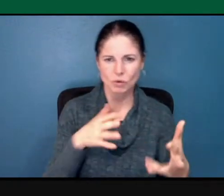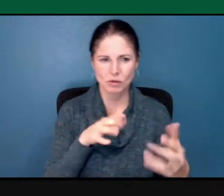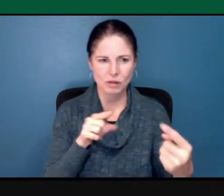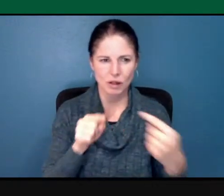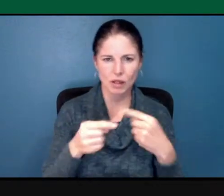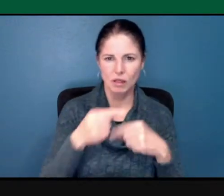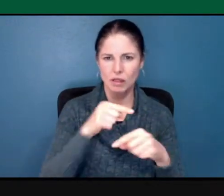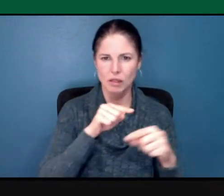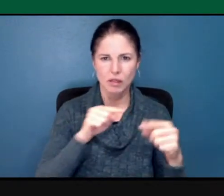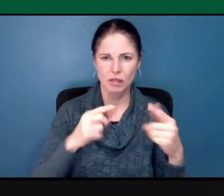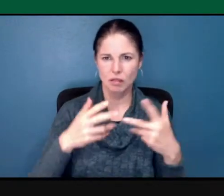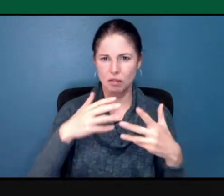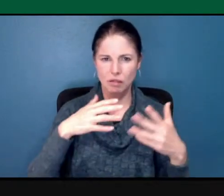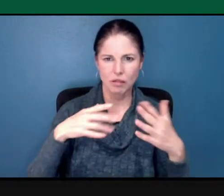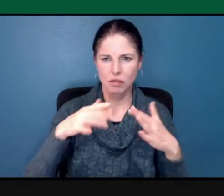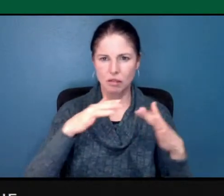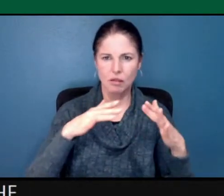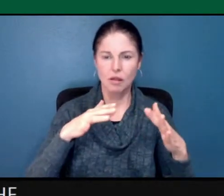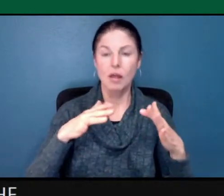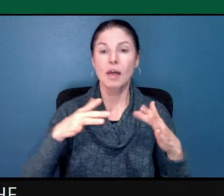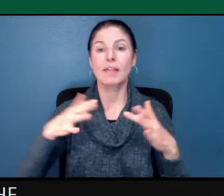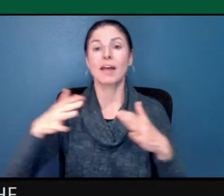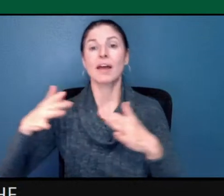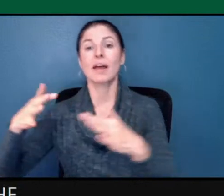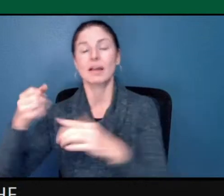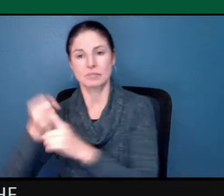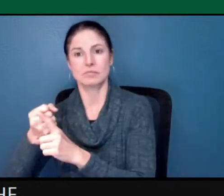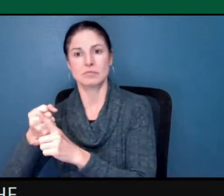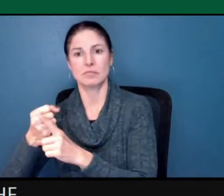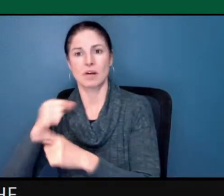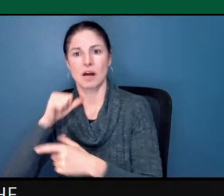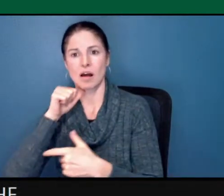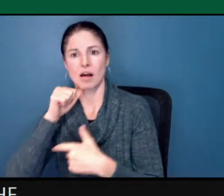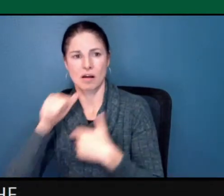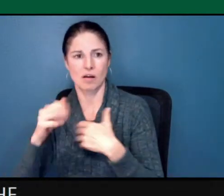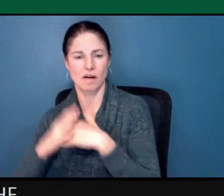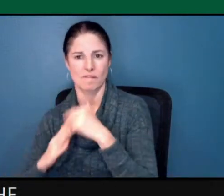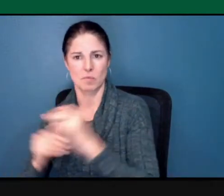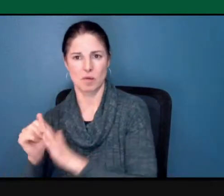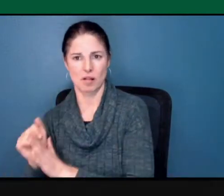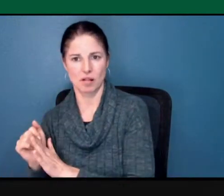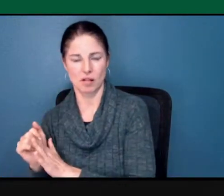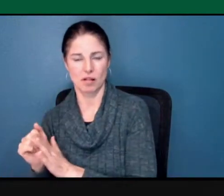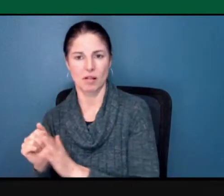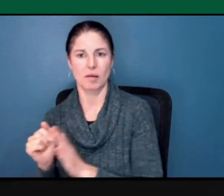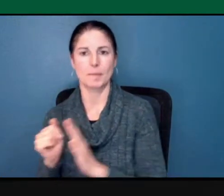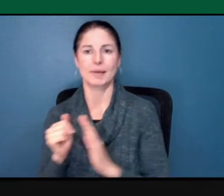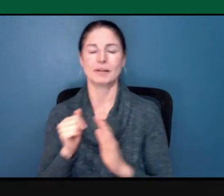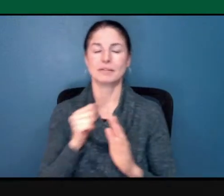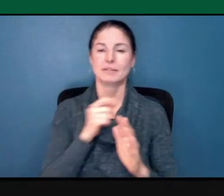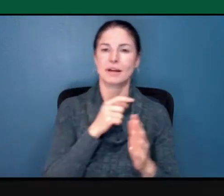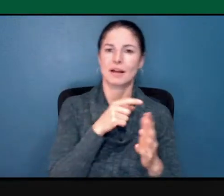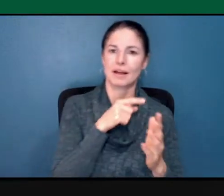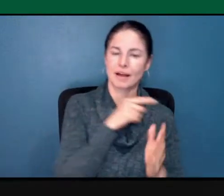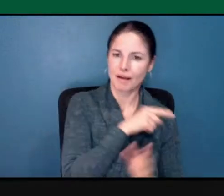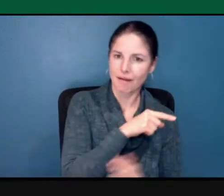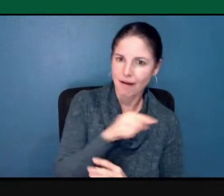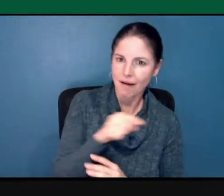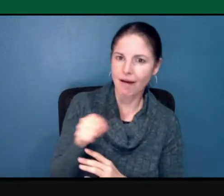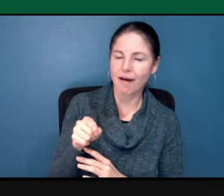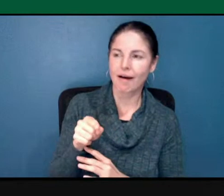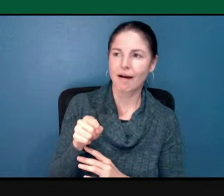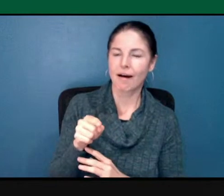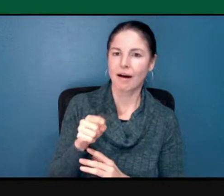by the time we got to the uncomfortable, I can hear, I could listen, I could pay attention, because I'm going to be less defensive.